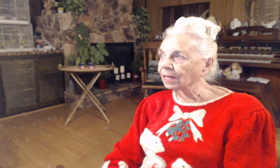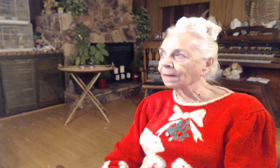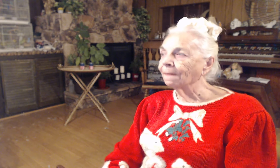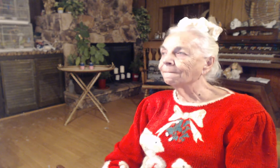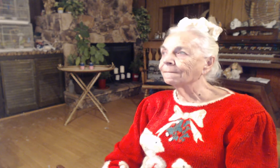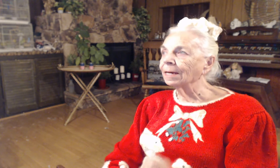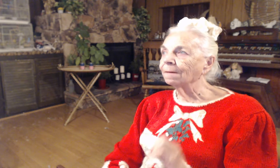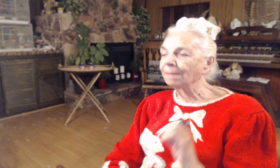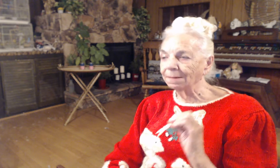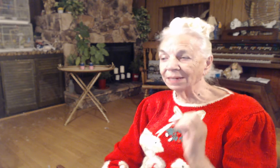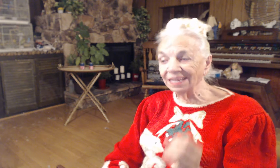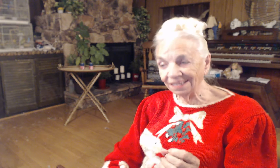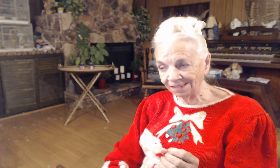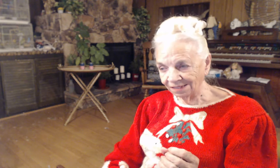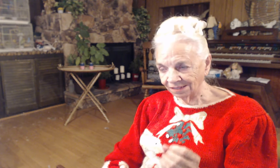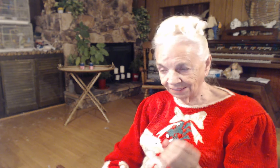May begin. Tonight.